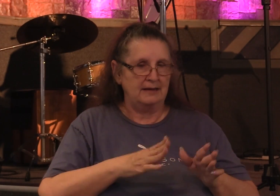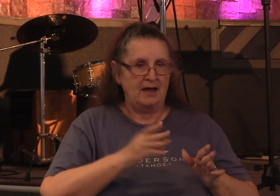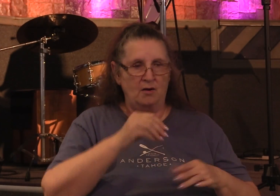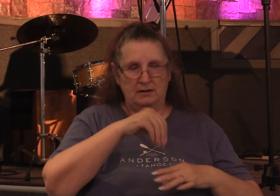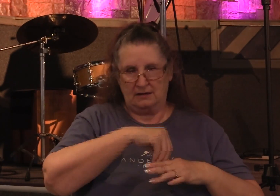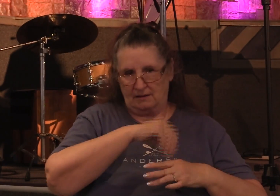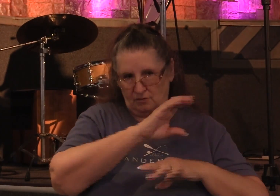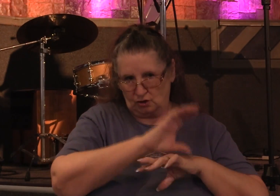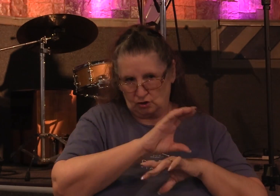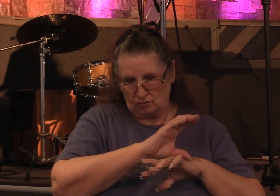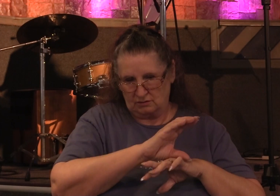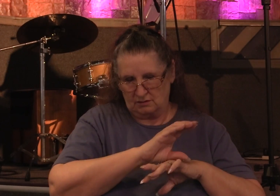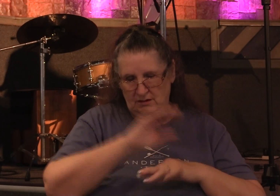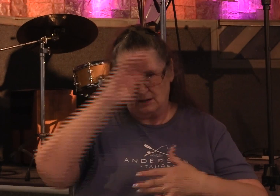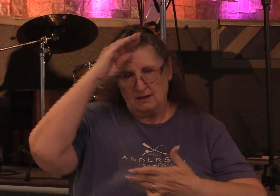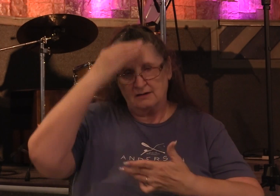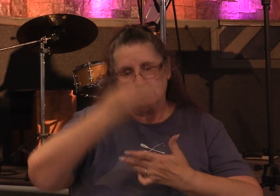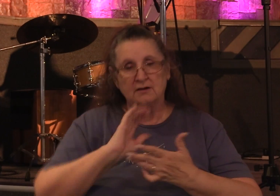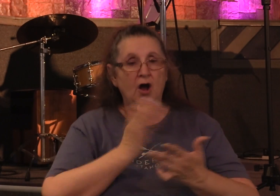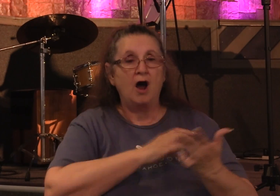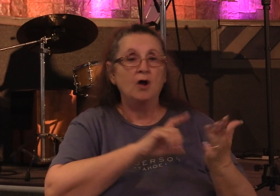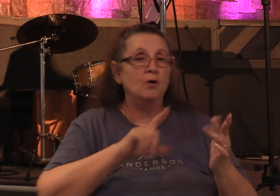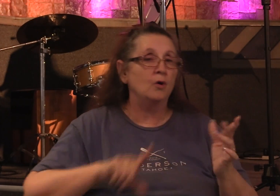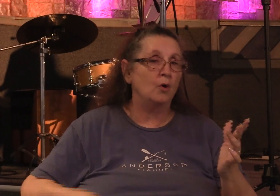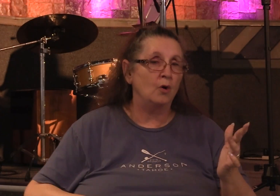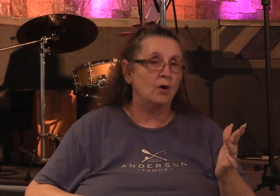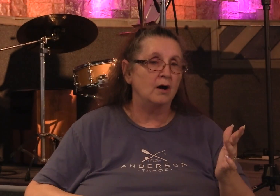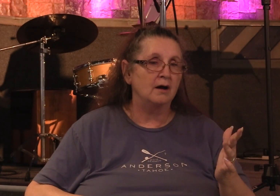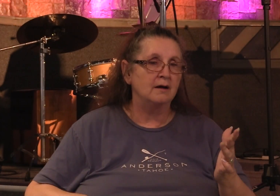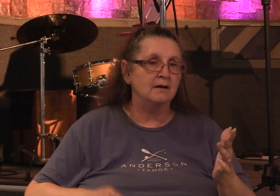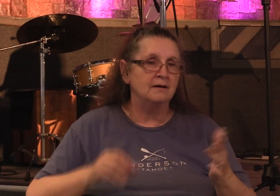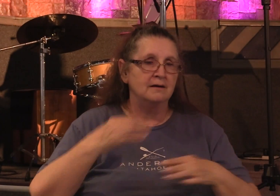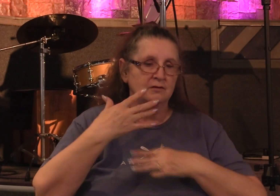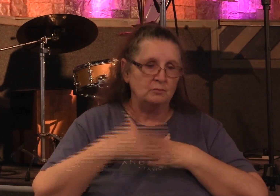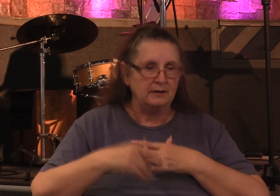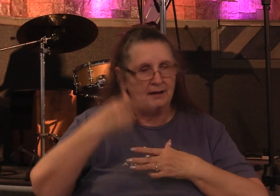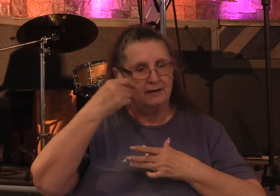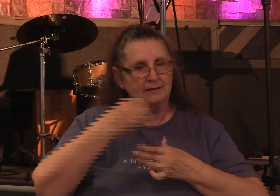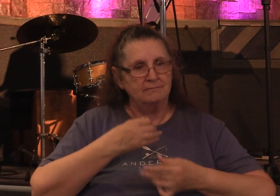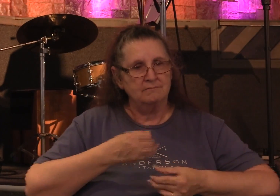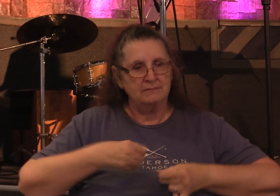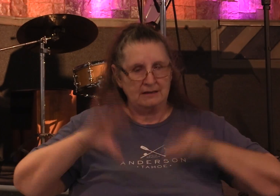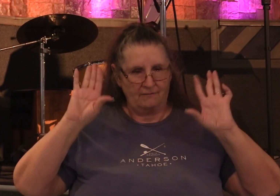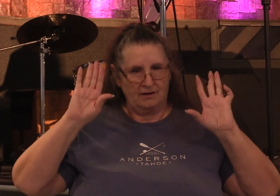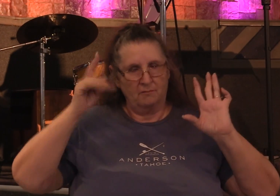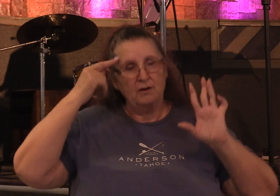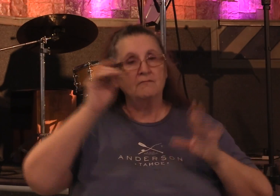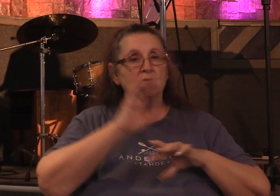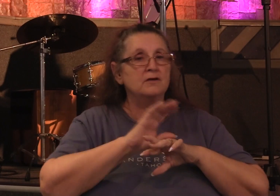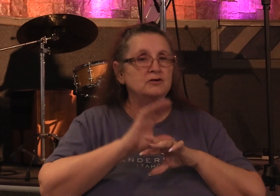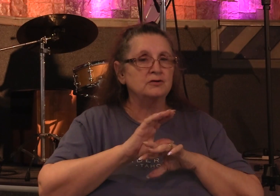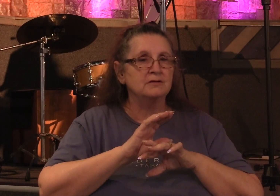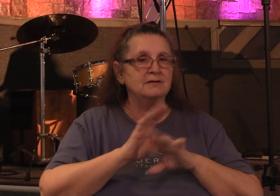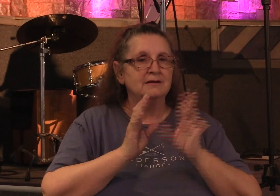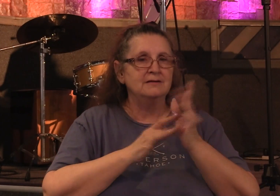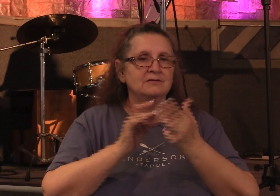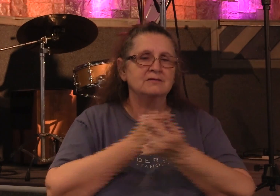his son our Lord shed his blood for the church and Jesus loves his bride